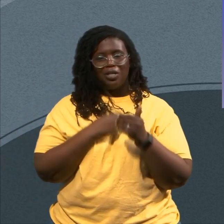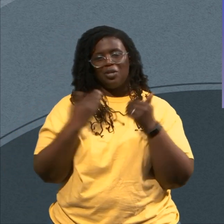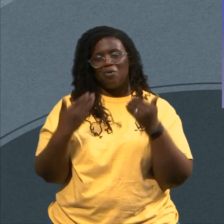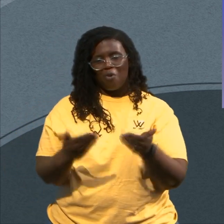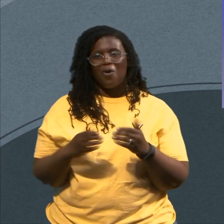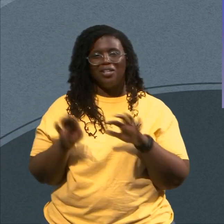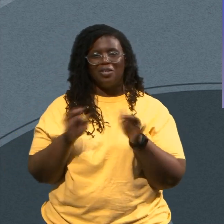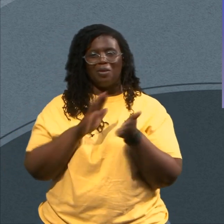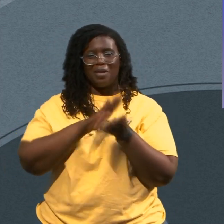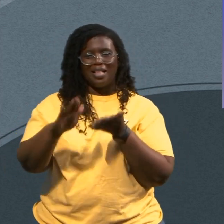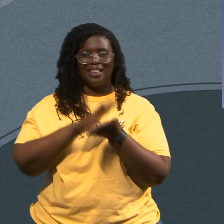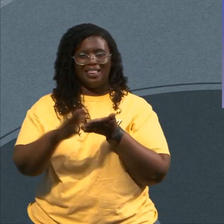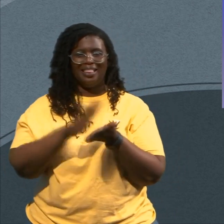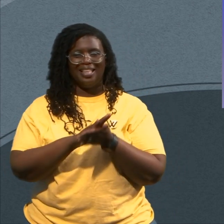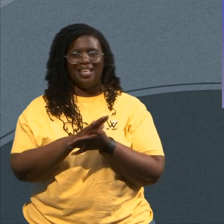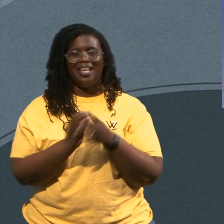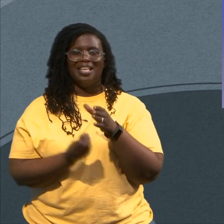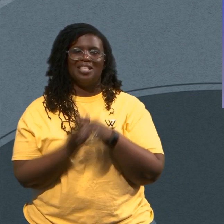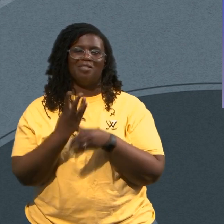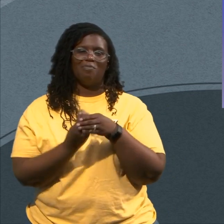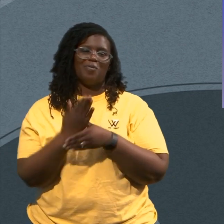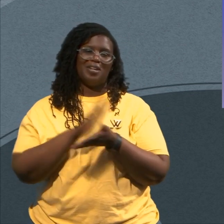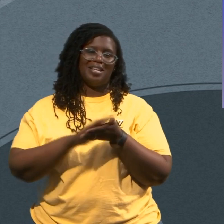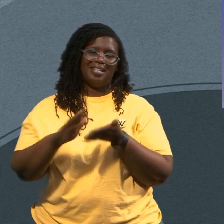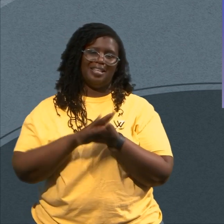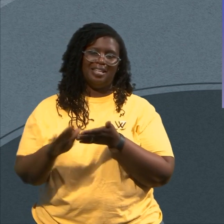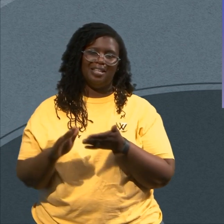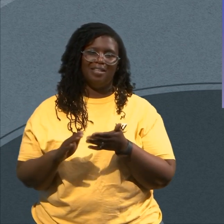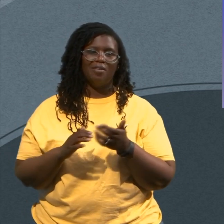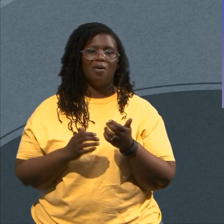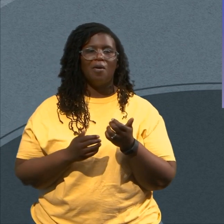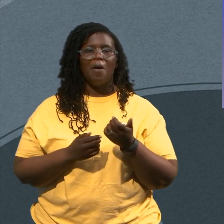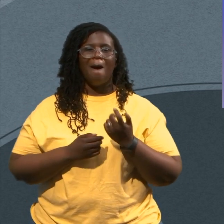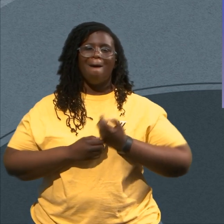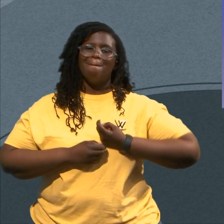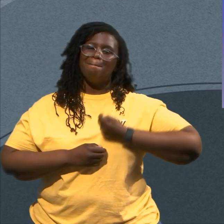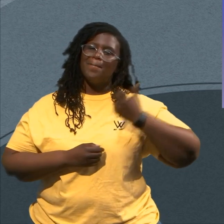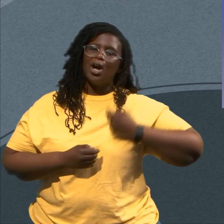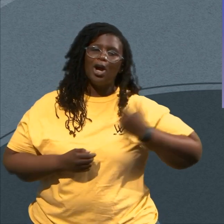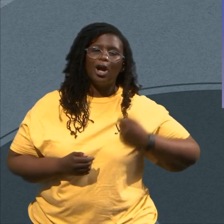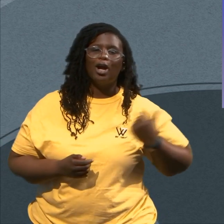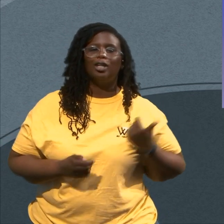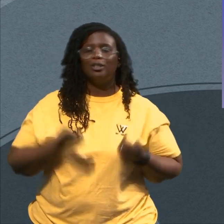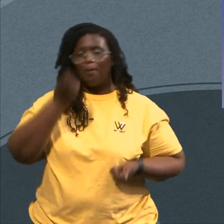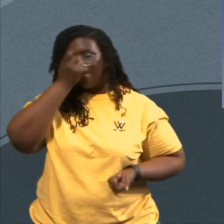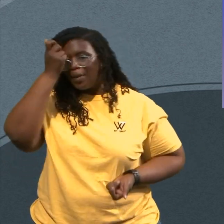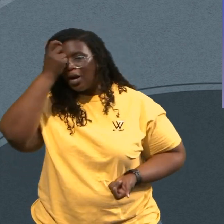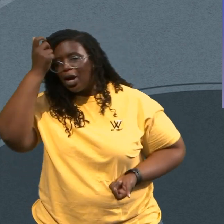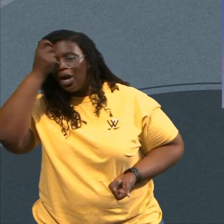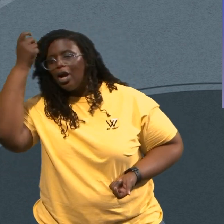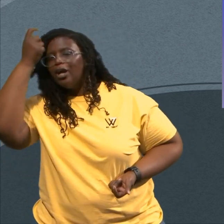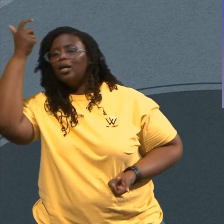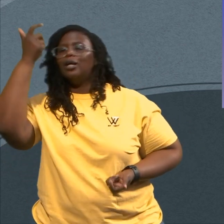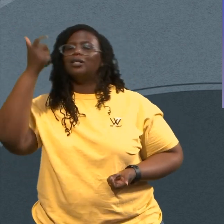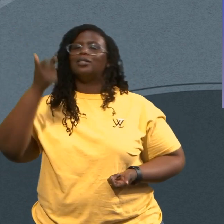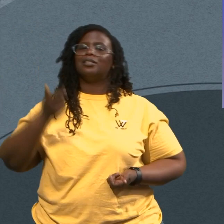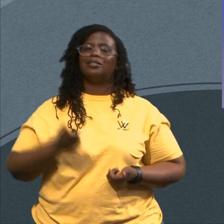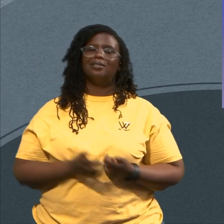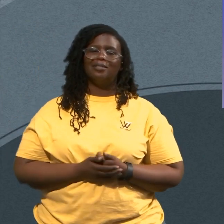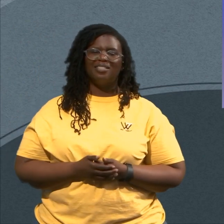Type In Jot Down Put In Your Spirit Purge Purge And If I'm A Reorder That